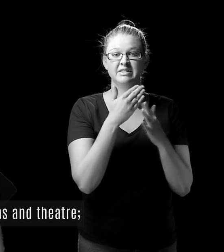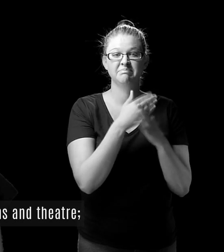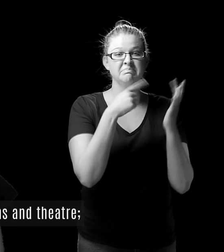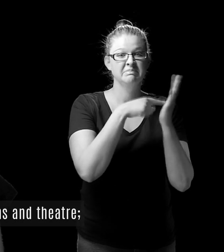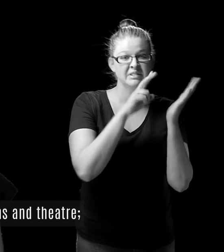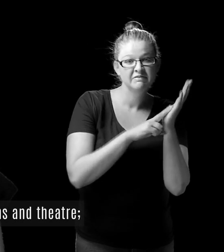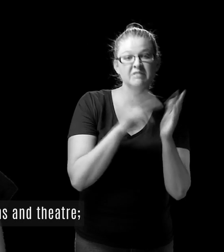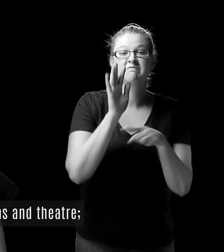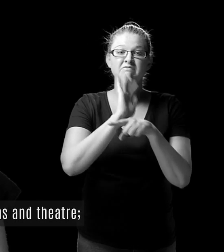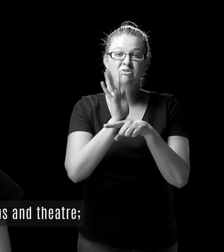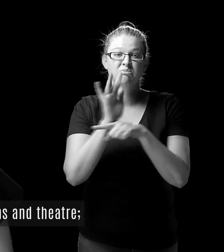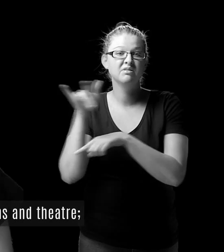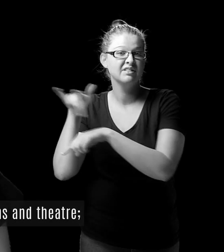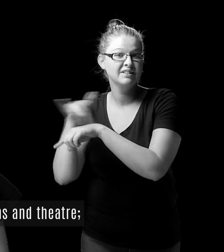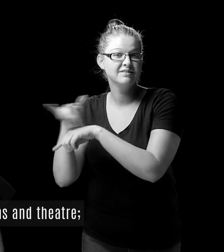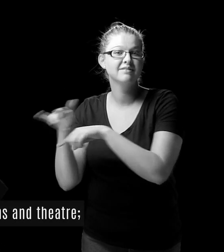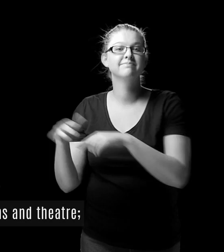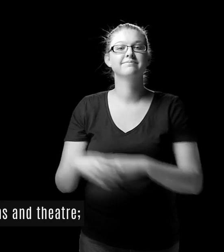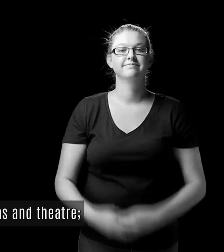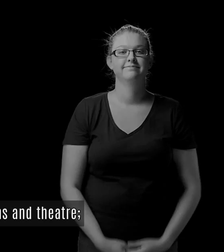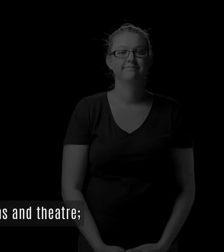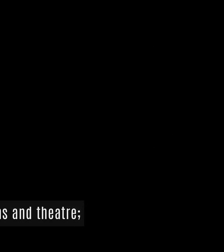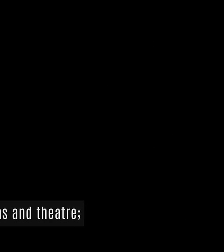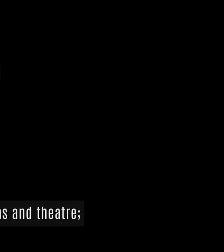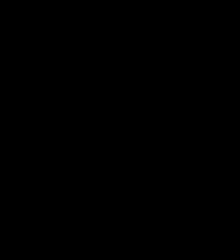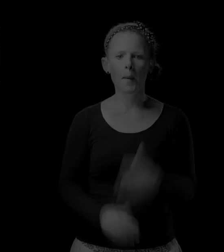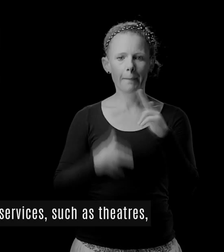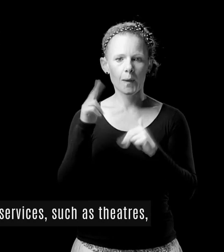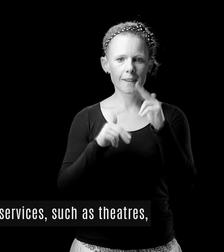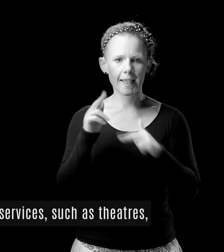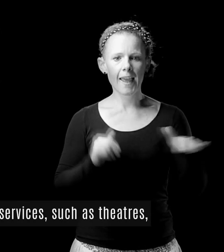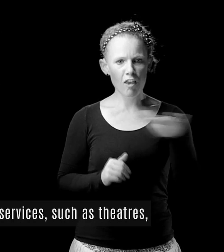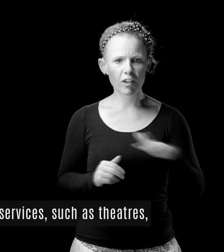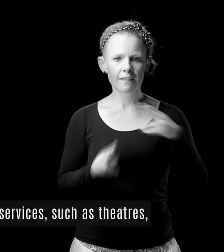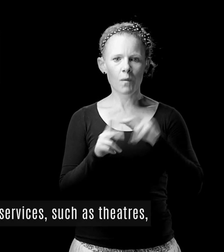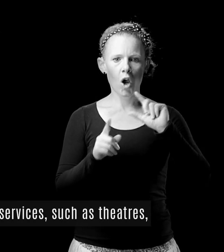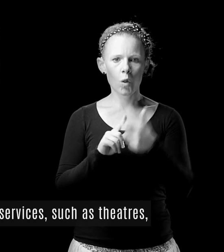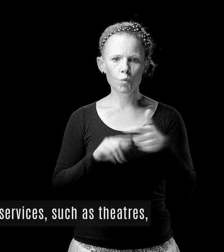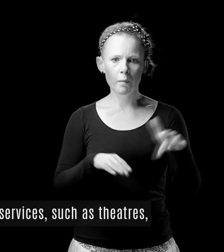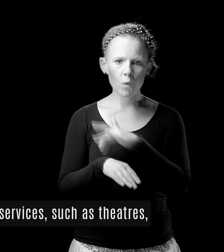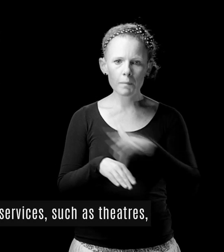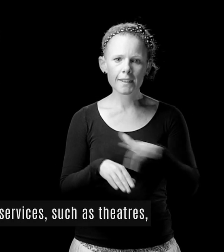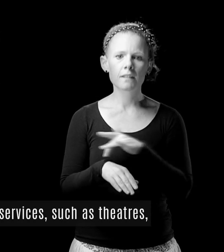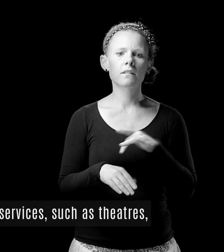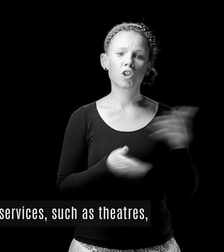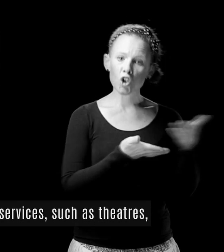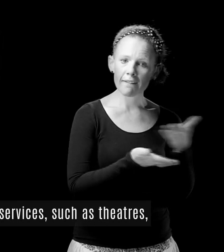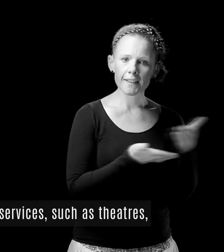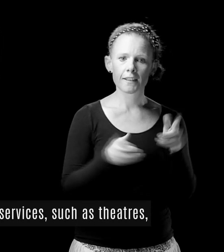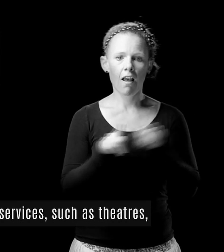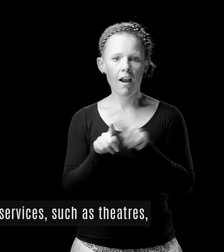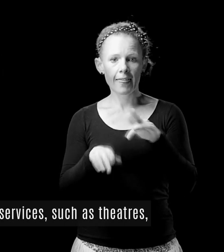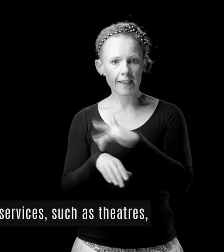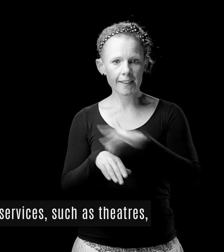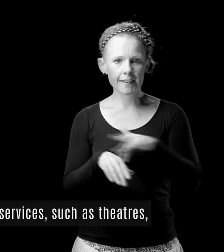programs, films and theatre. Places for cultural performances or services